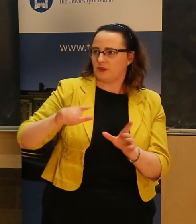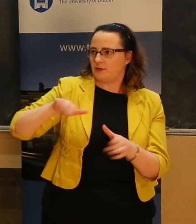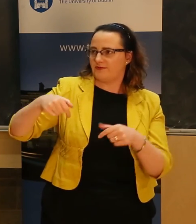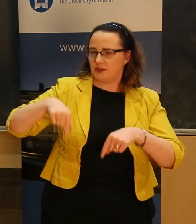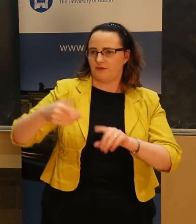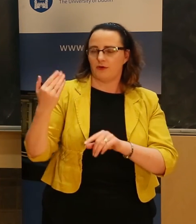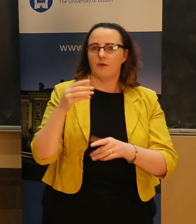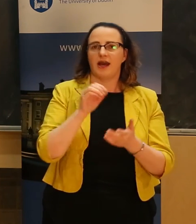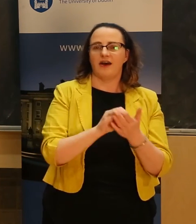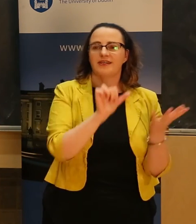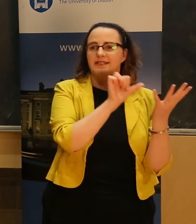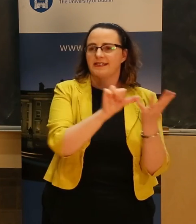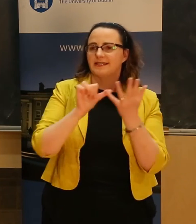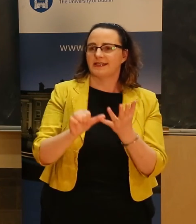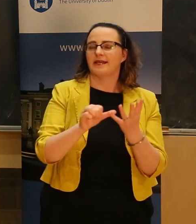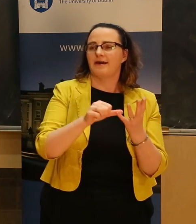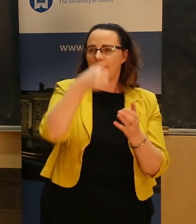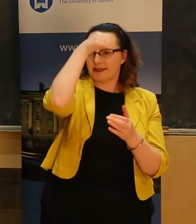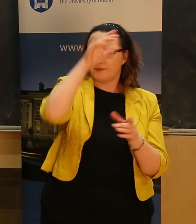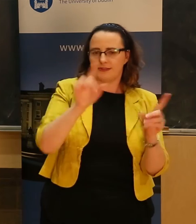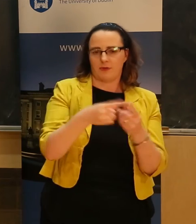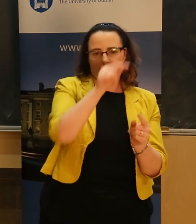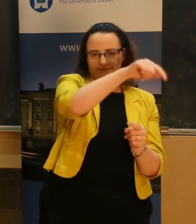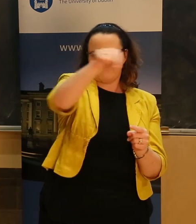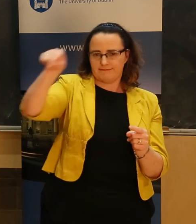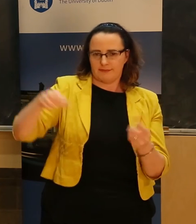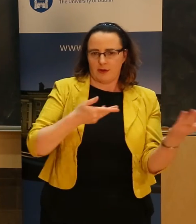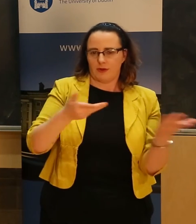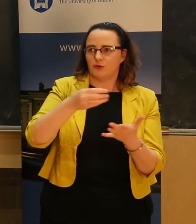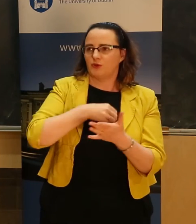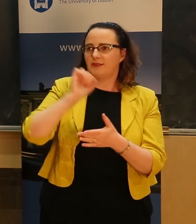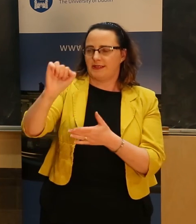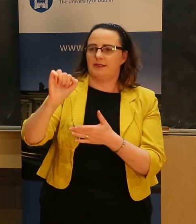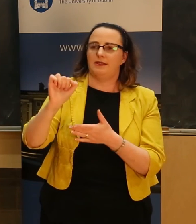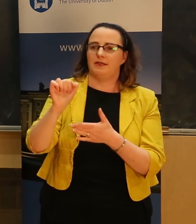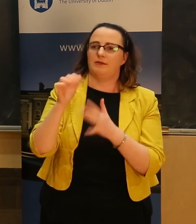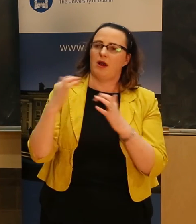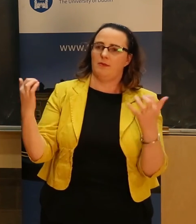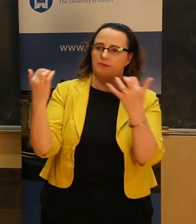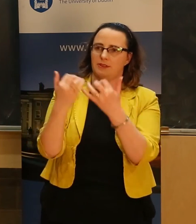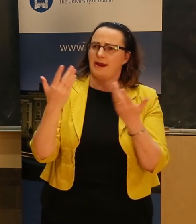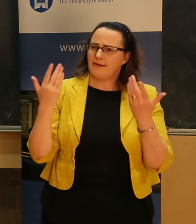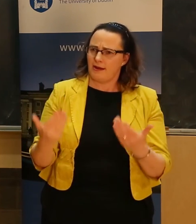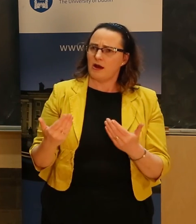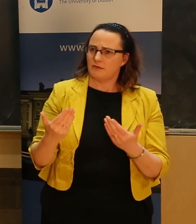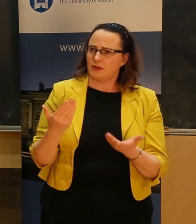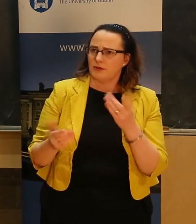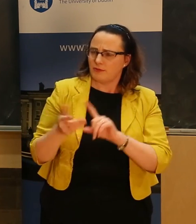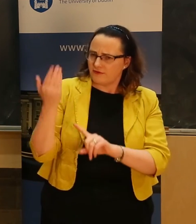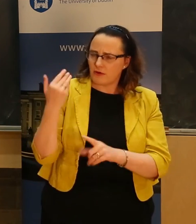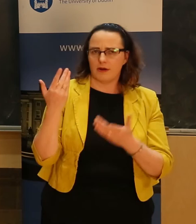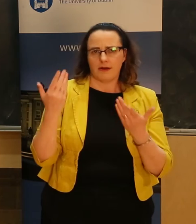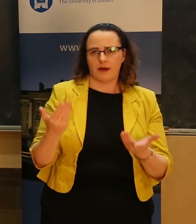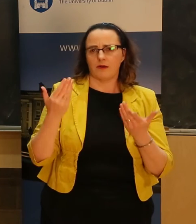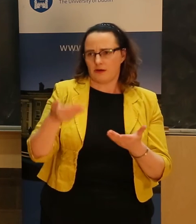bring the wisdom of 66 academic departments to the Parliament. It is vital now more than ever that Ireland